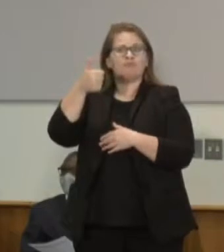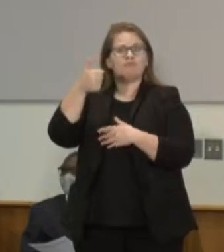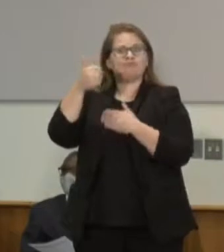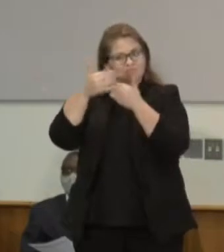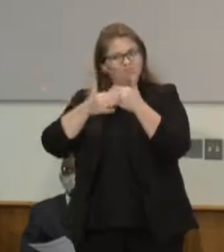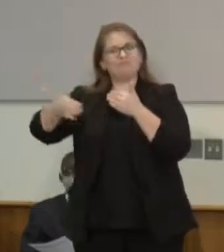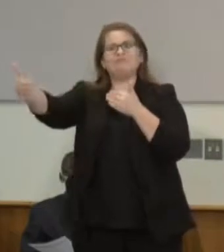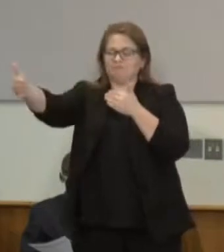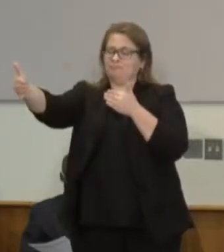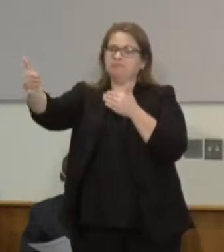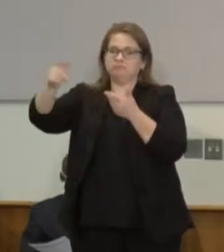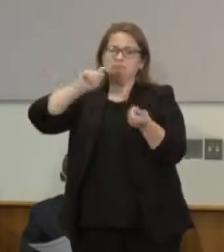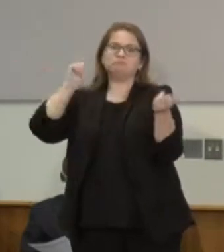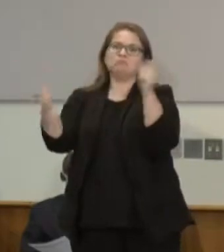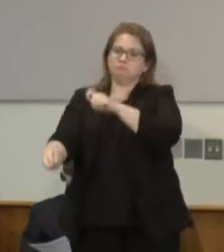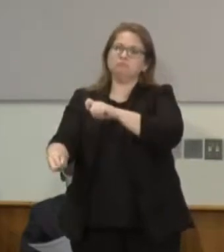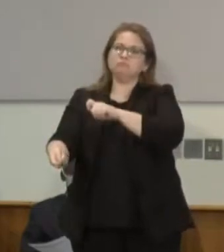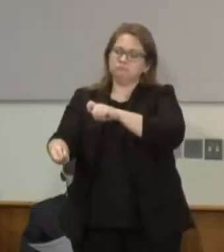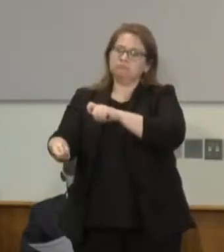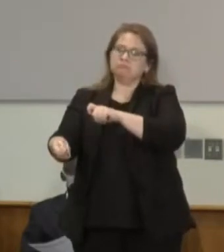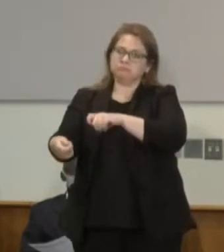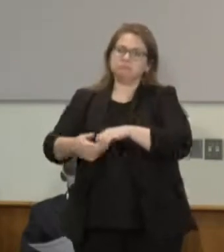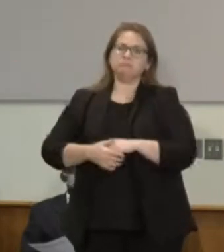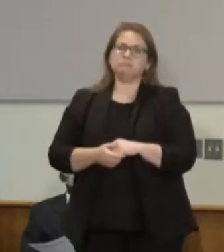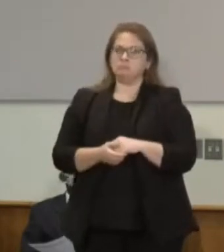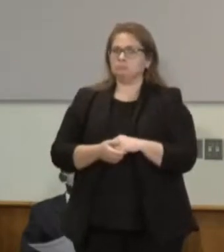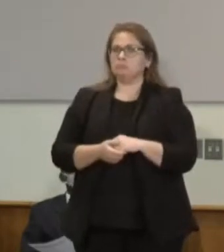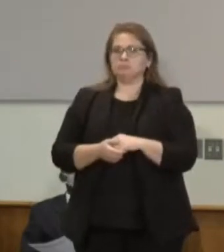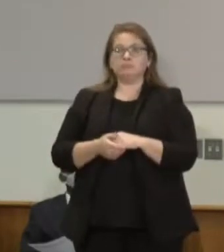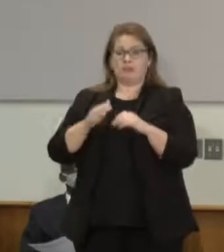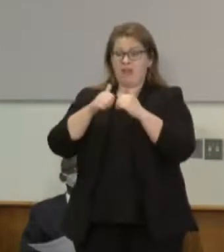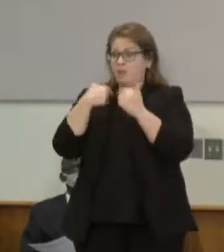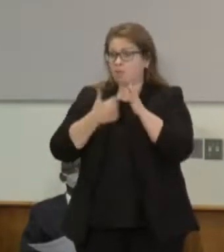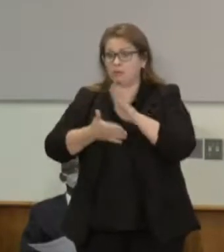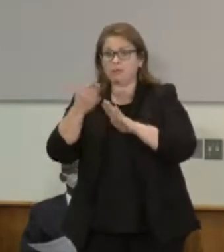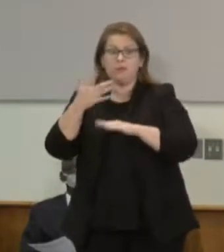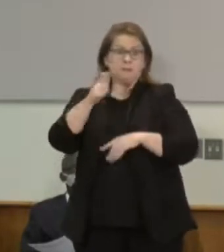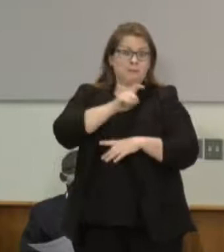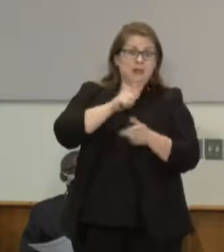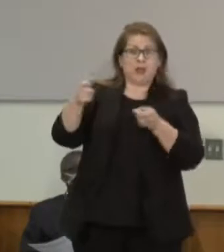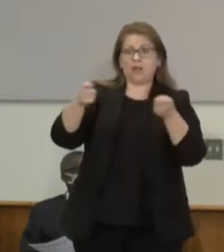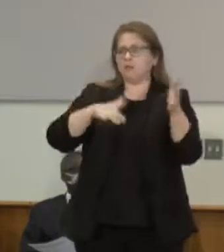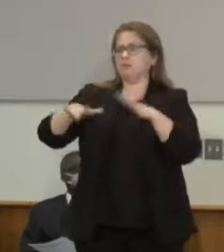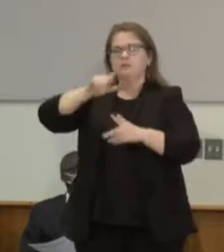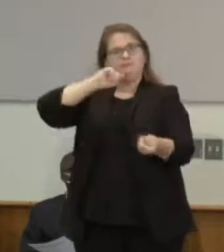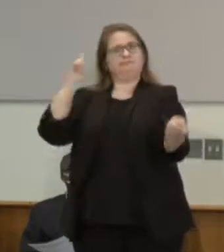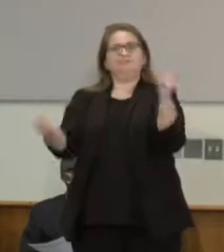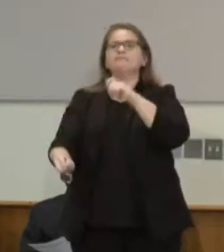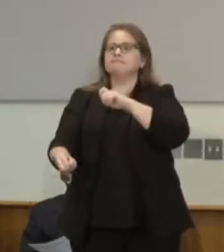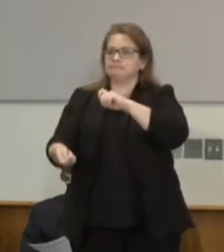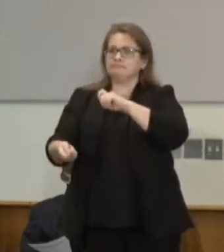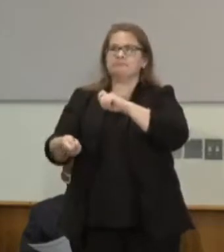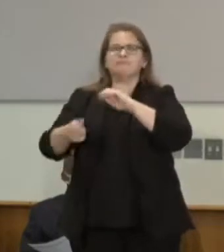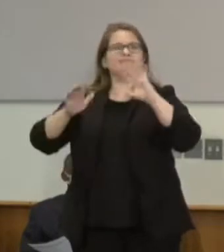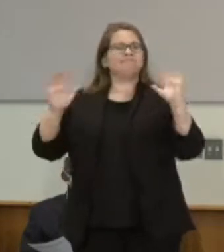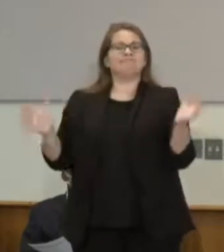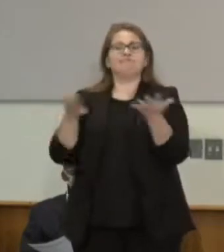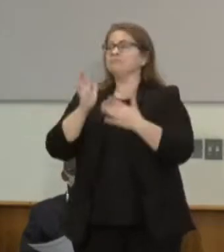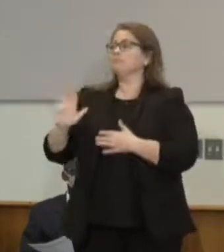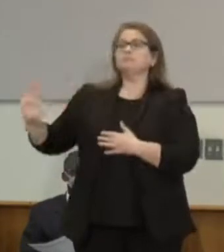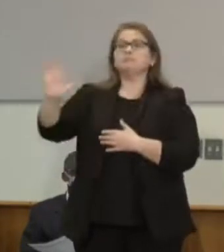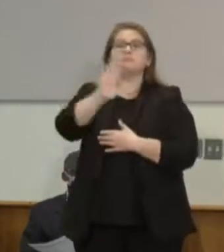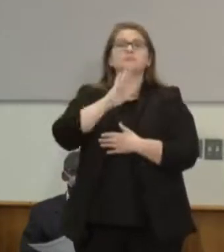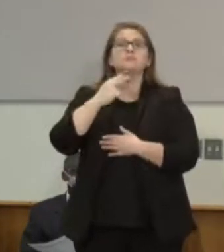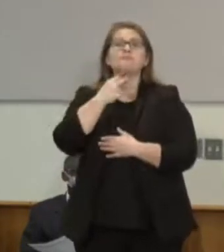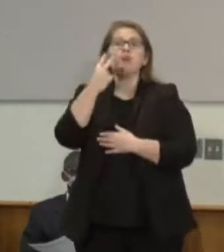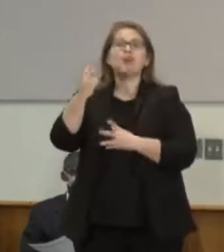the way we do policing. Minnesota will change what accountability looks like, and Minnesota will start to lift up those voices that for too long have felt they haven't